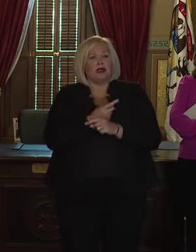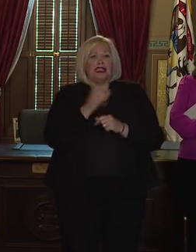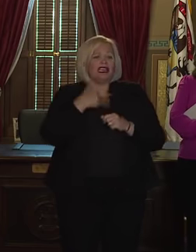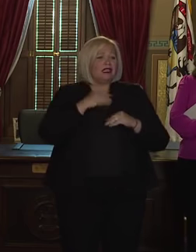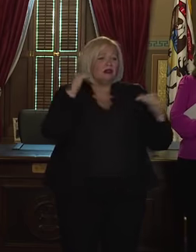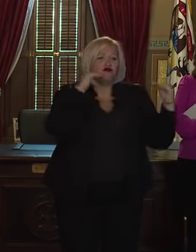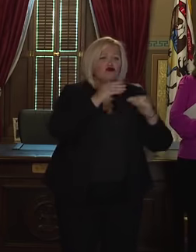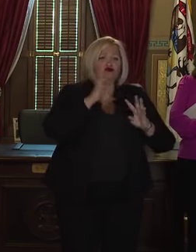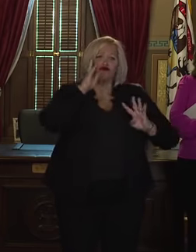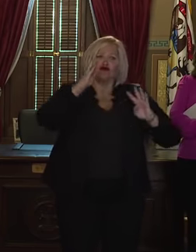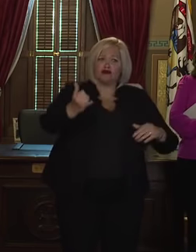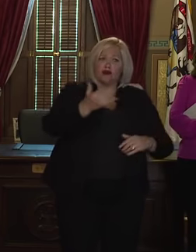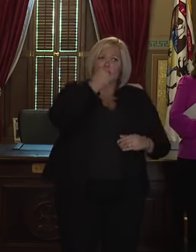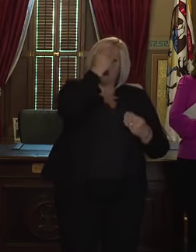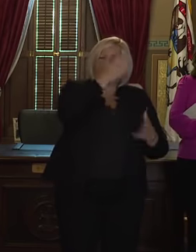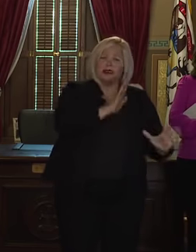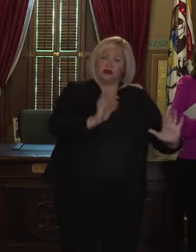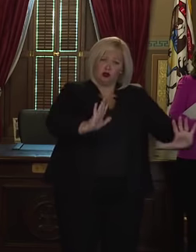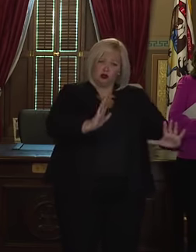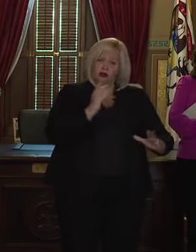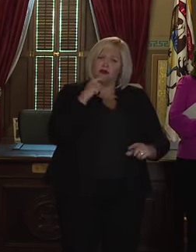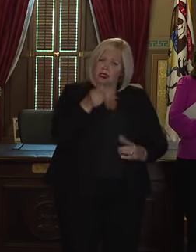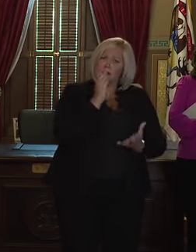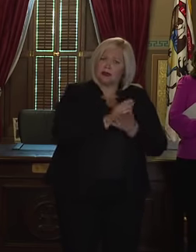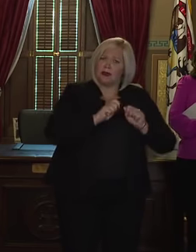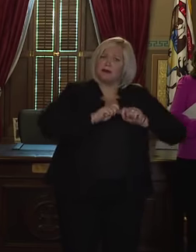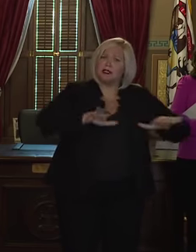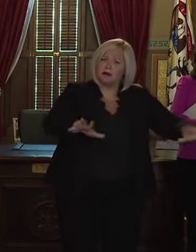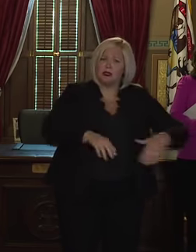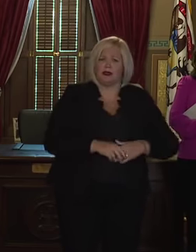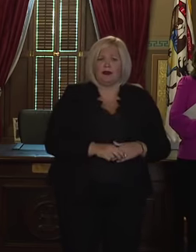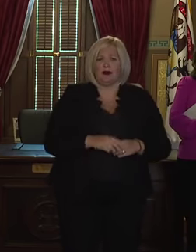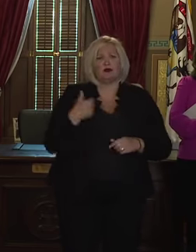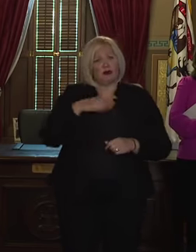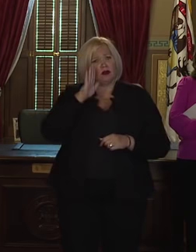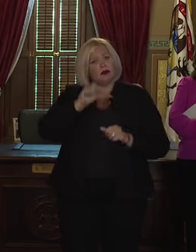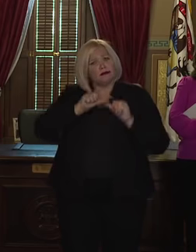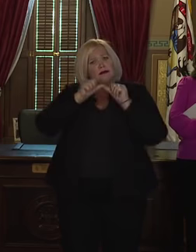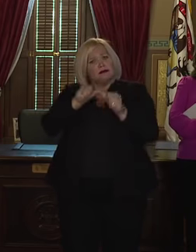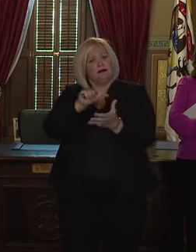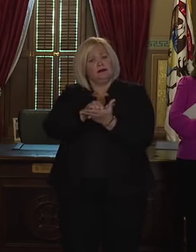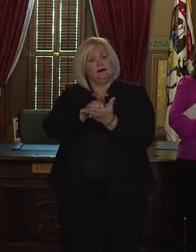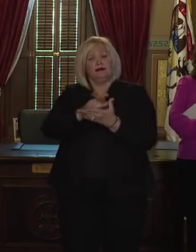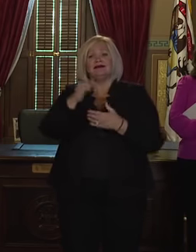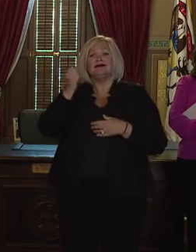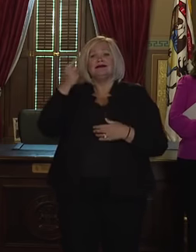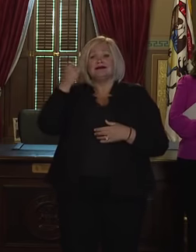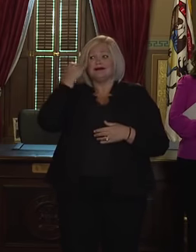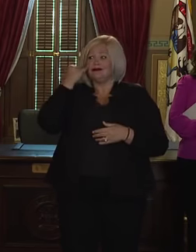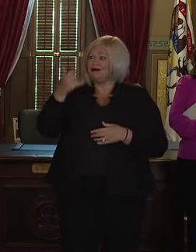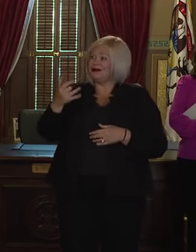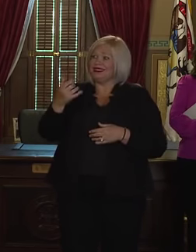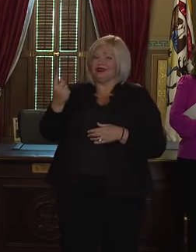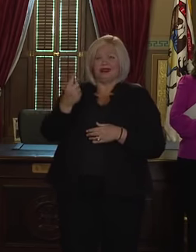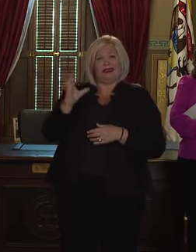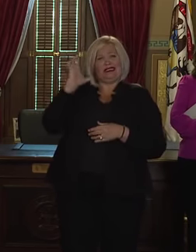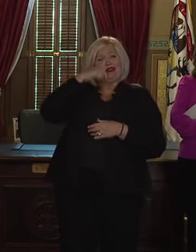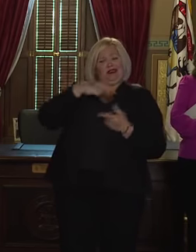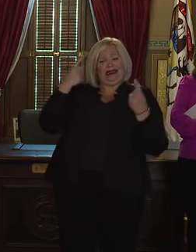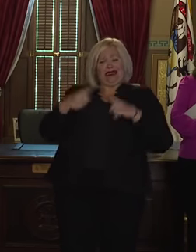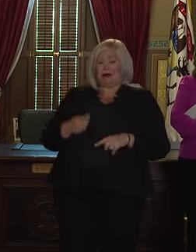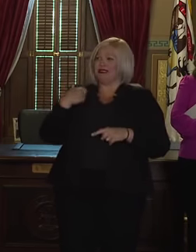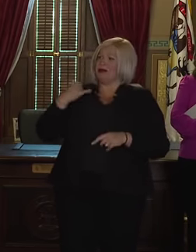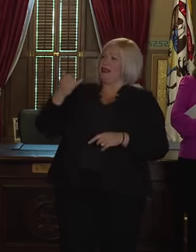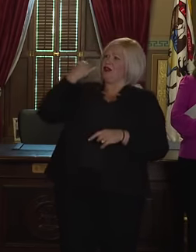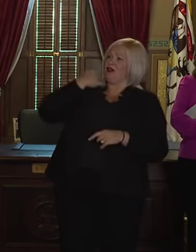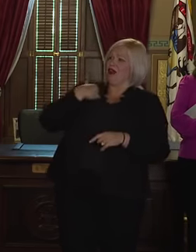them as to their ability to vote this year. We'll continue to do that and we need your help. If you receive anything or hear anything as voters